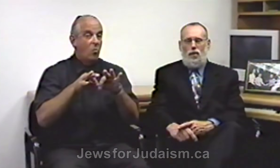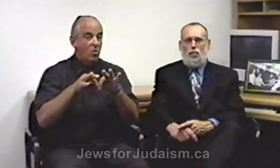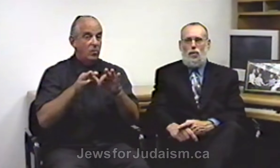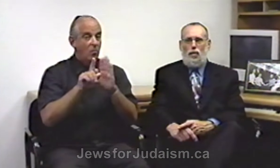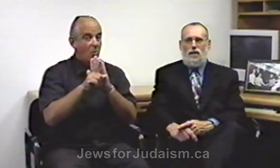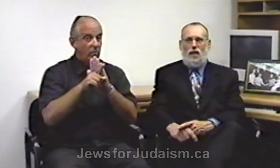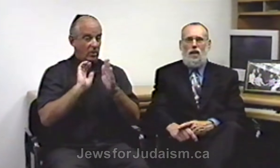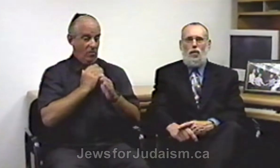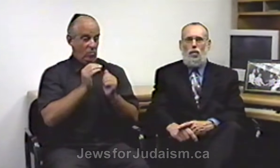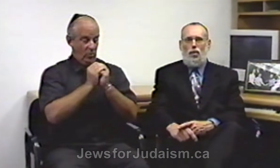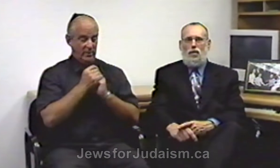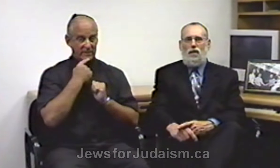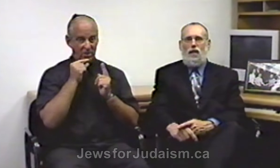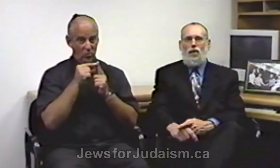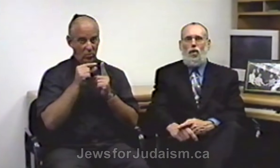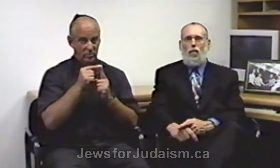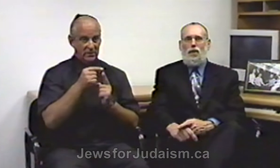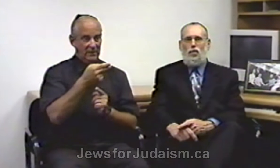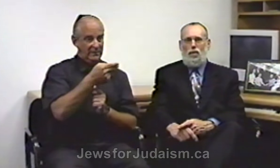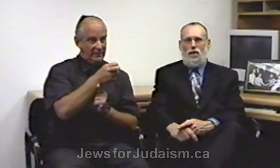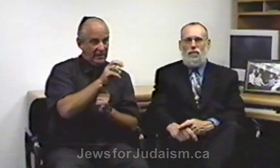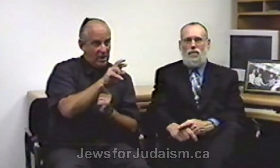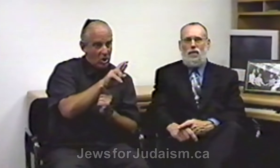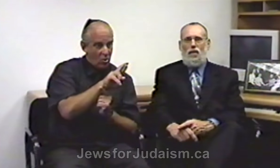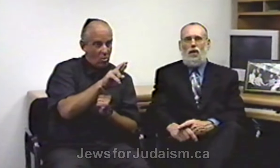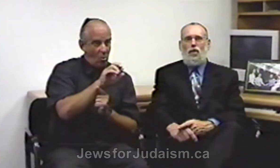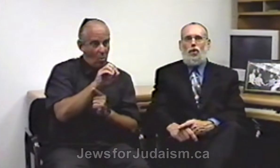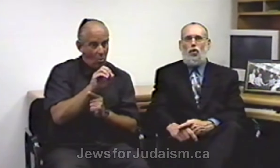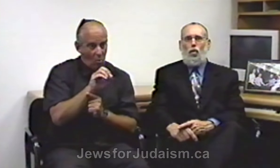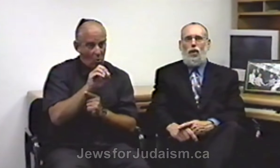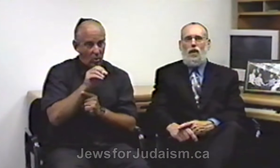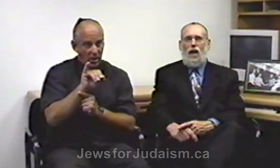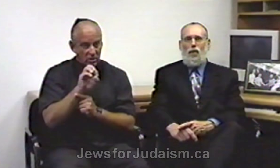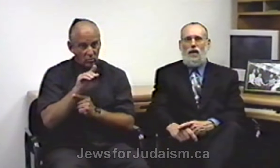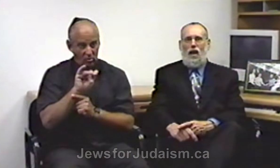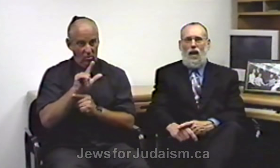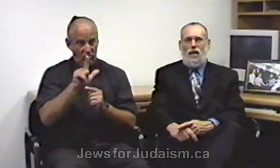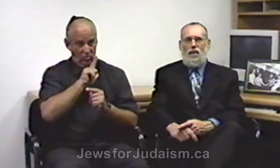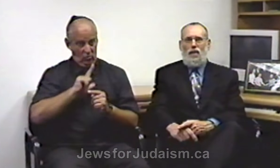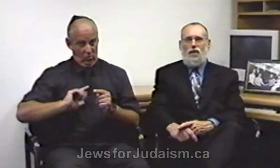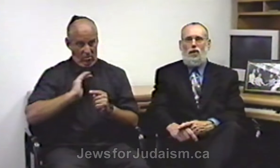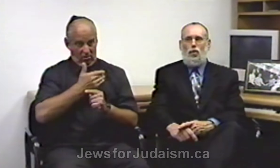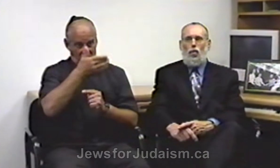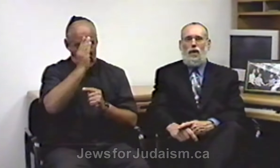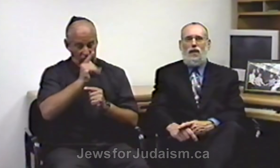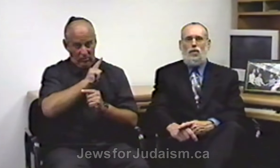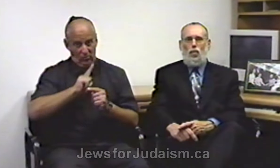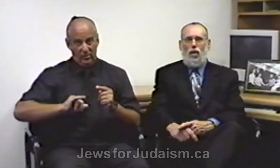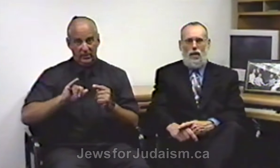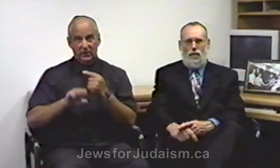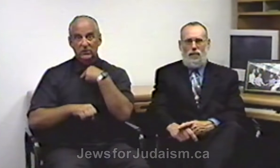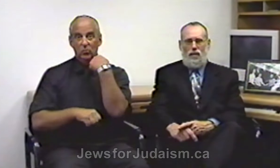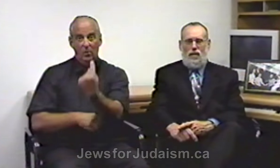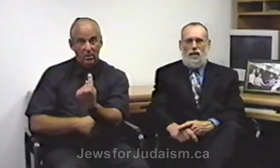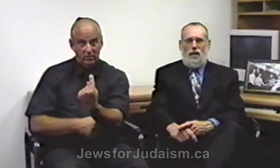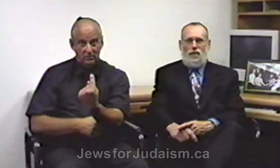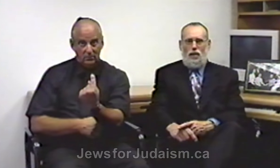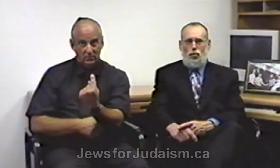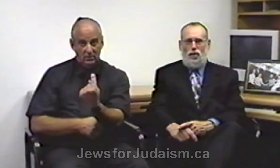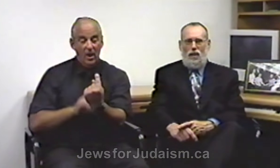is when we say the words, Hear, O Israel, the Lord our God, the Lord is one. It's interesting